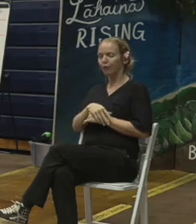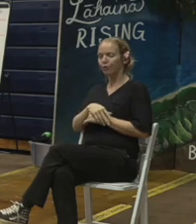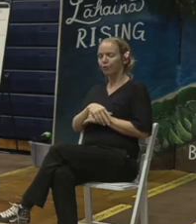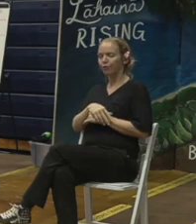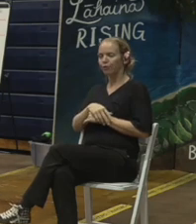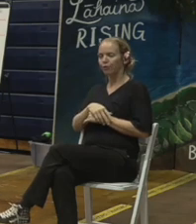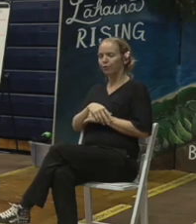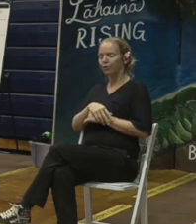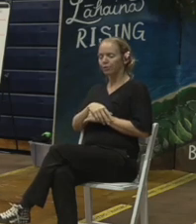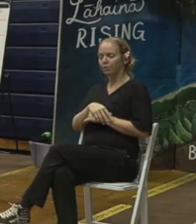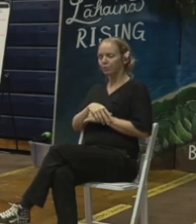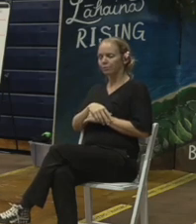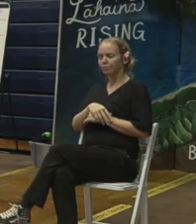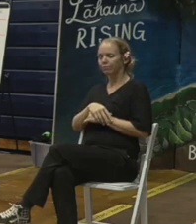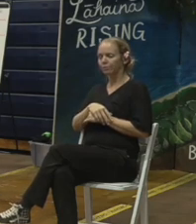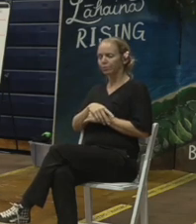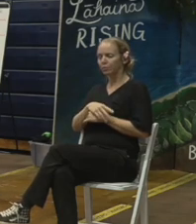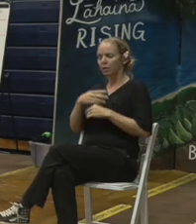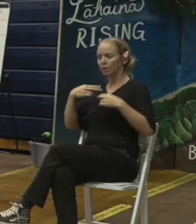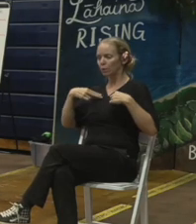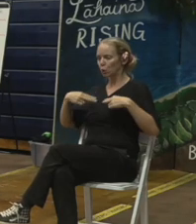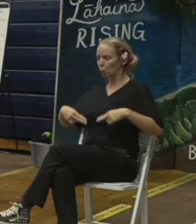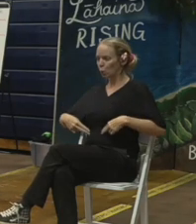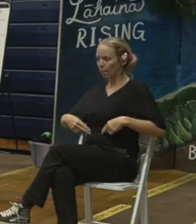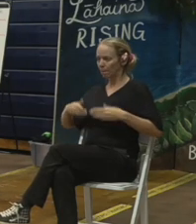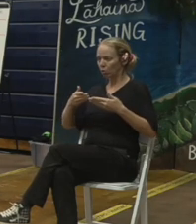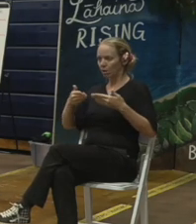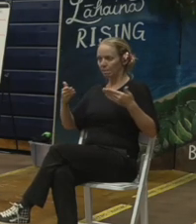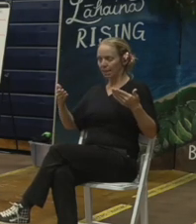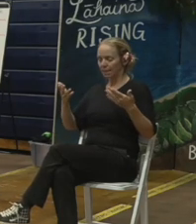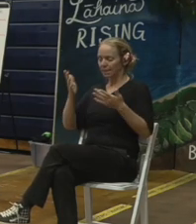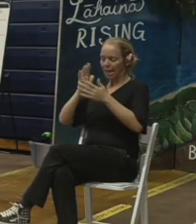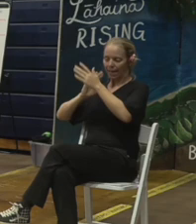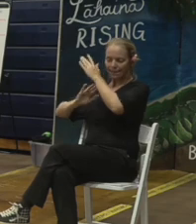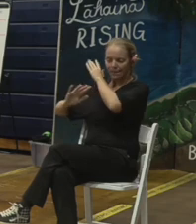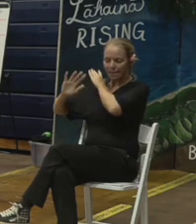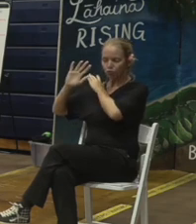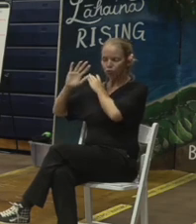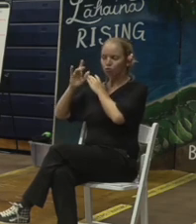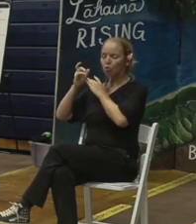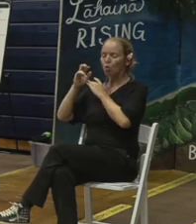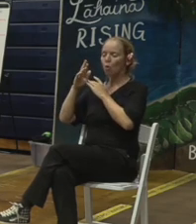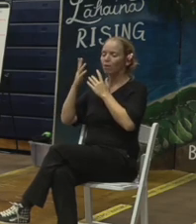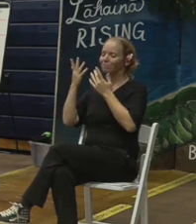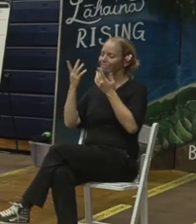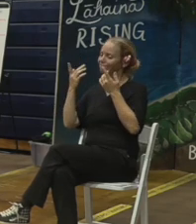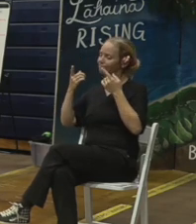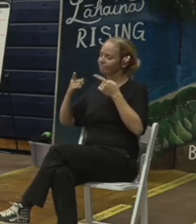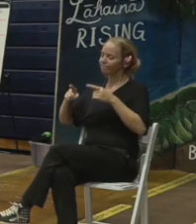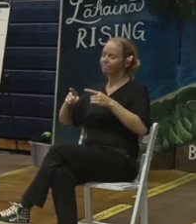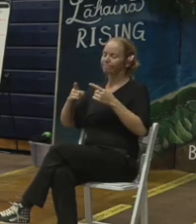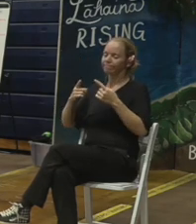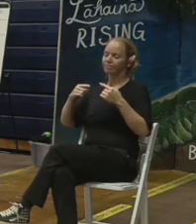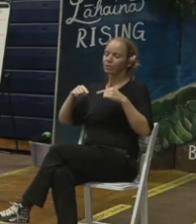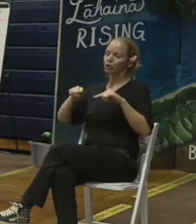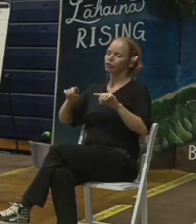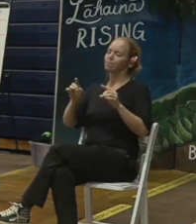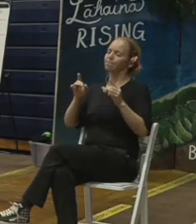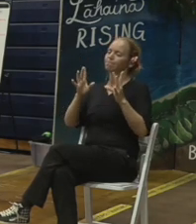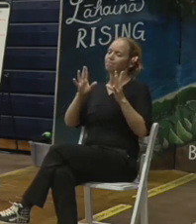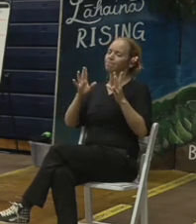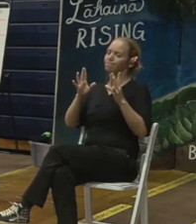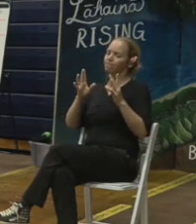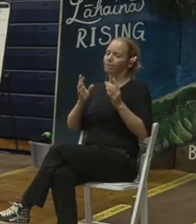human remains whether they're ancestral human remains or as a result of this terrible event